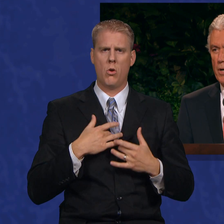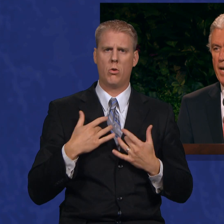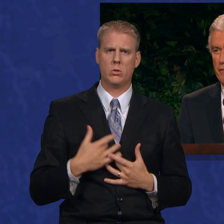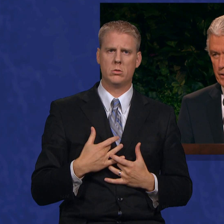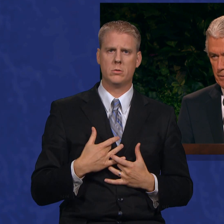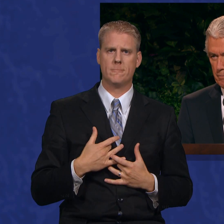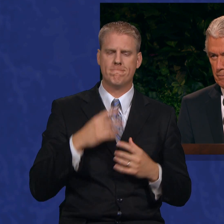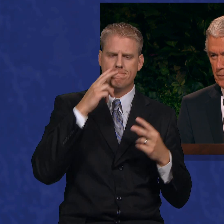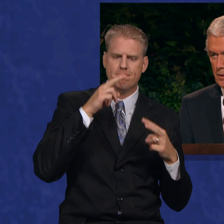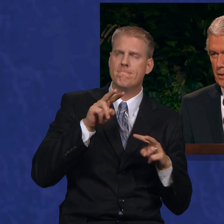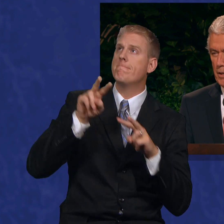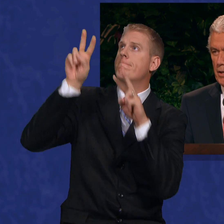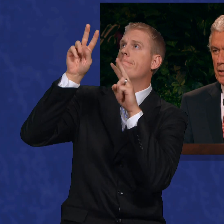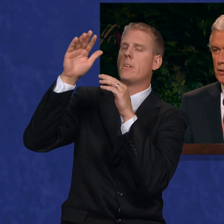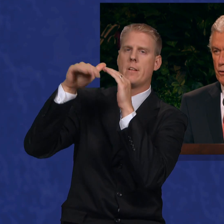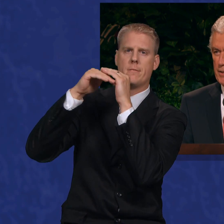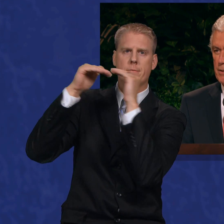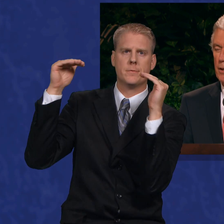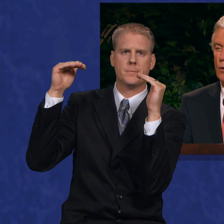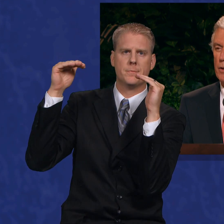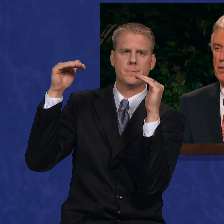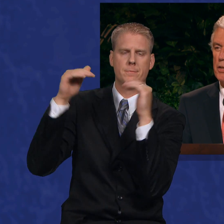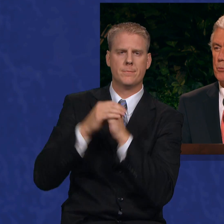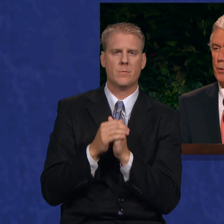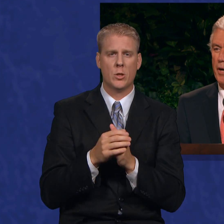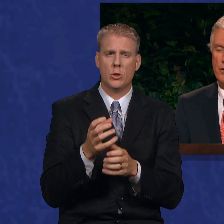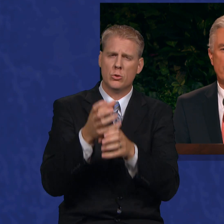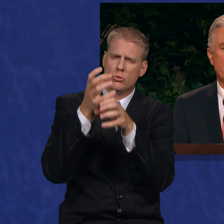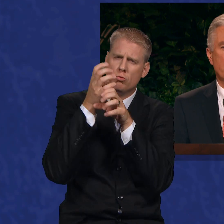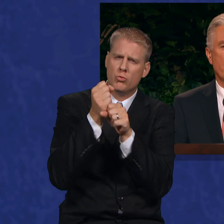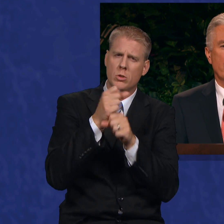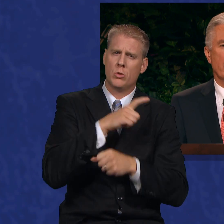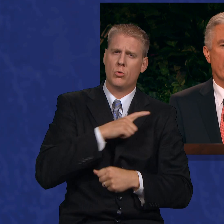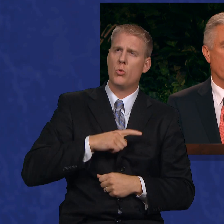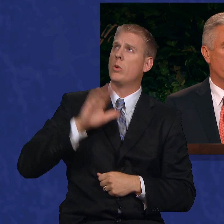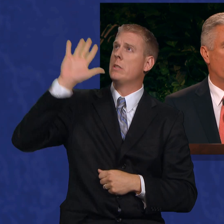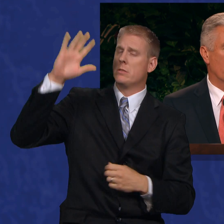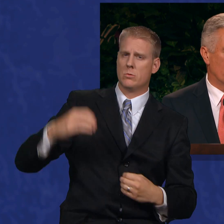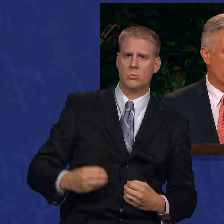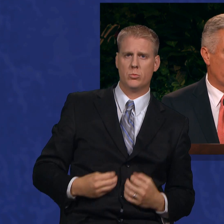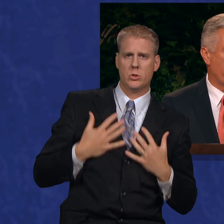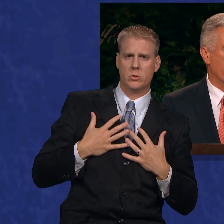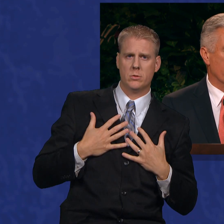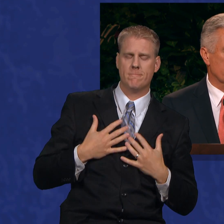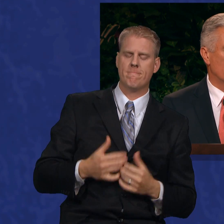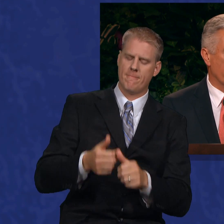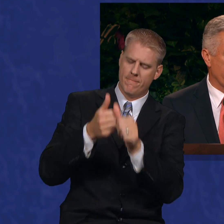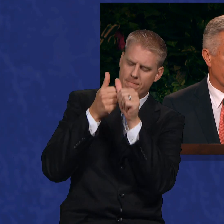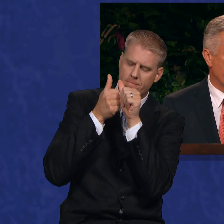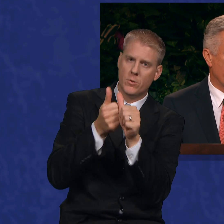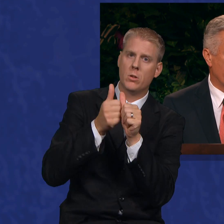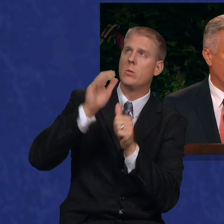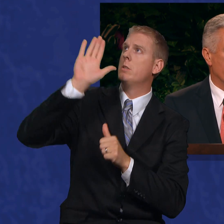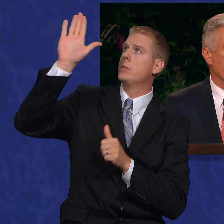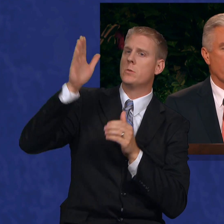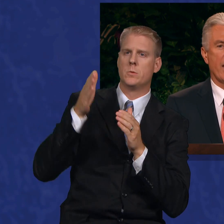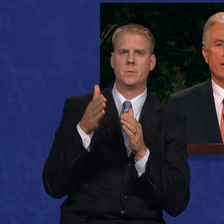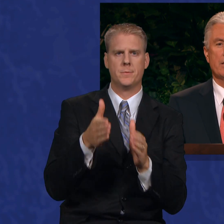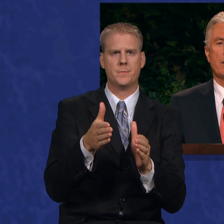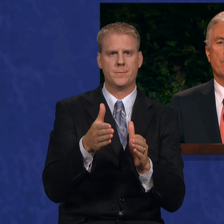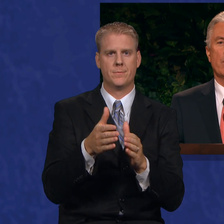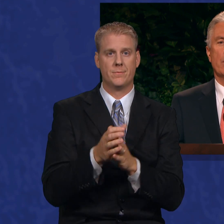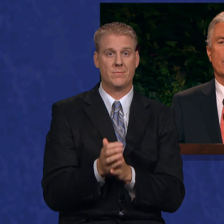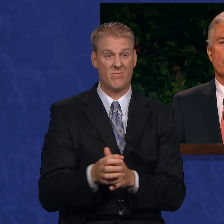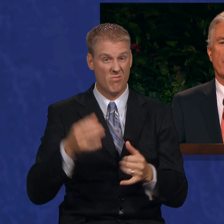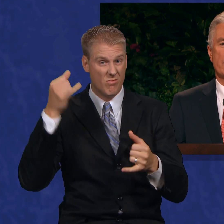into heaven. Trust the Lord's inspiration and follow His way. In the